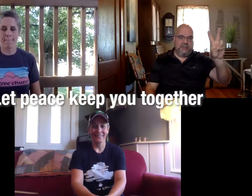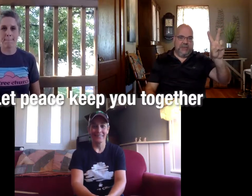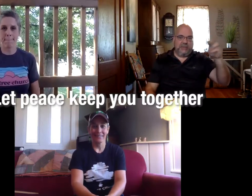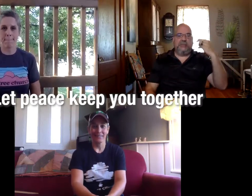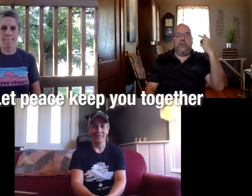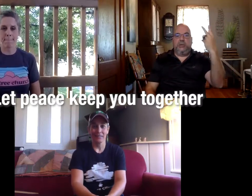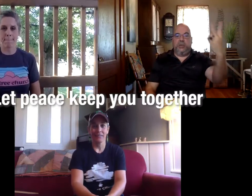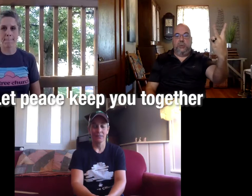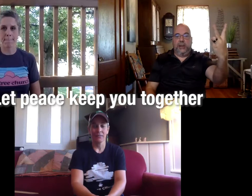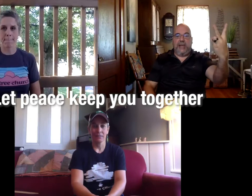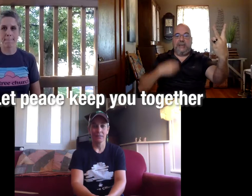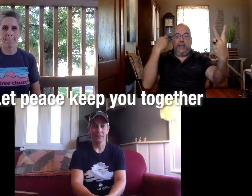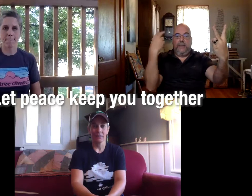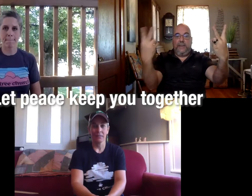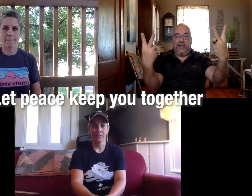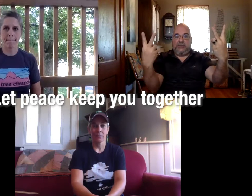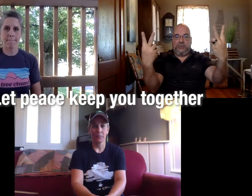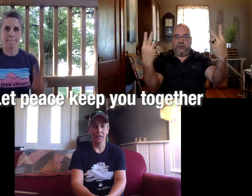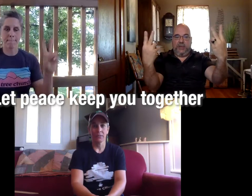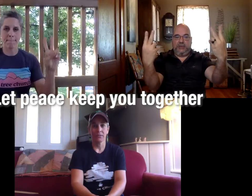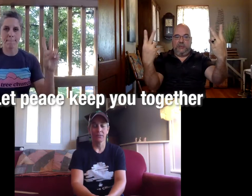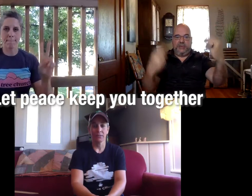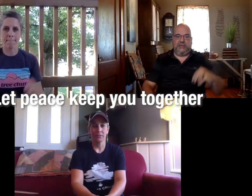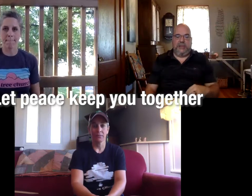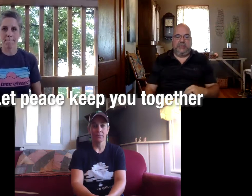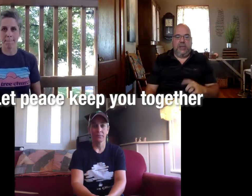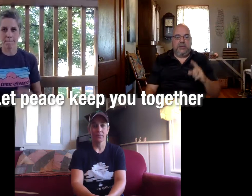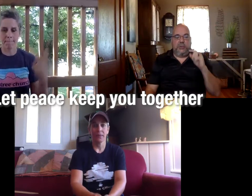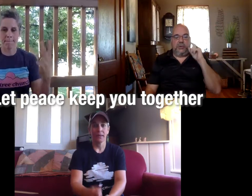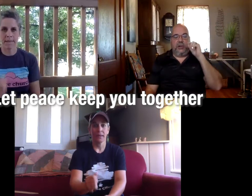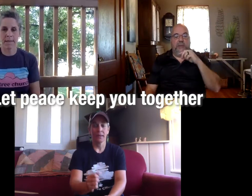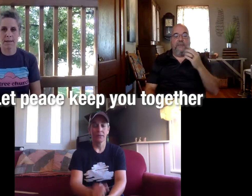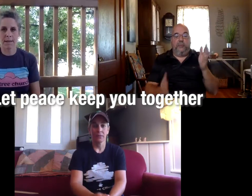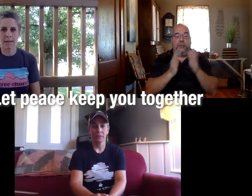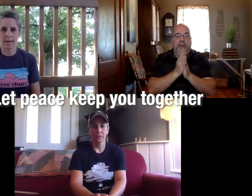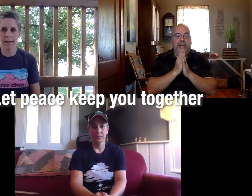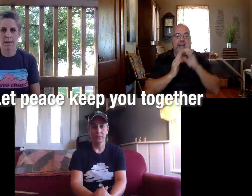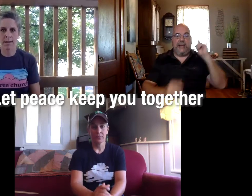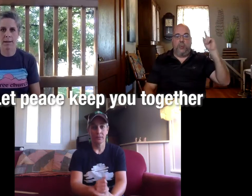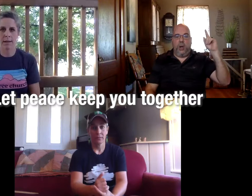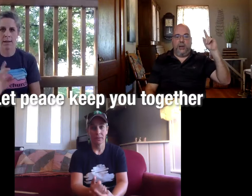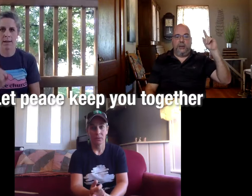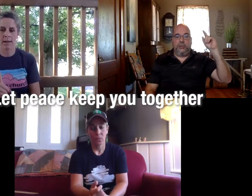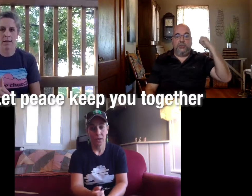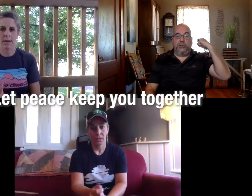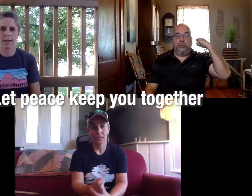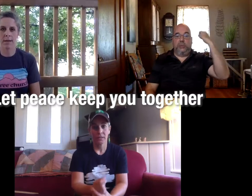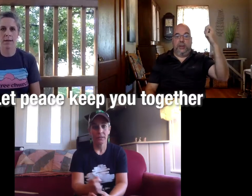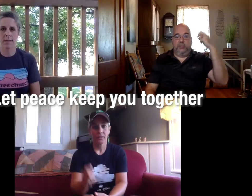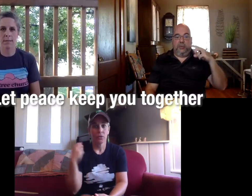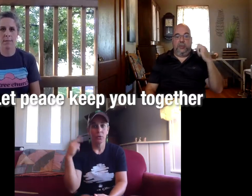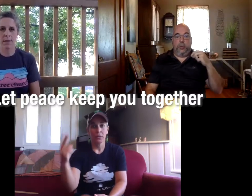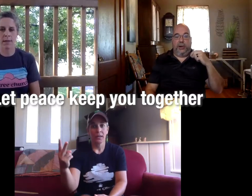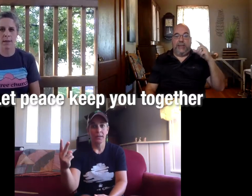this that means peace so let peace we're going to make two peace signs so we're going to come from remain as one to